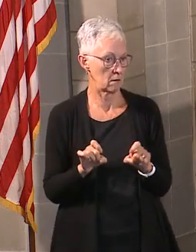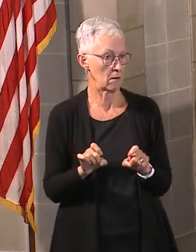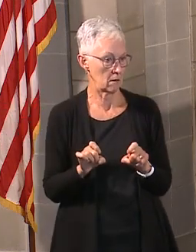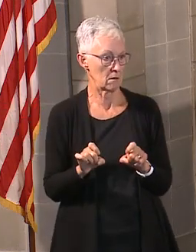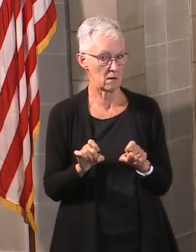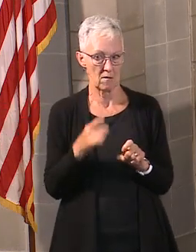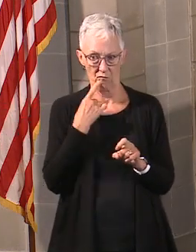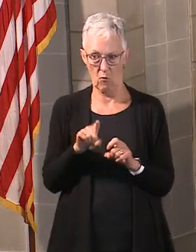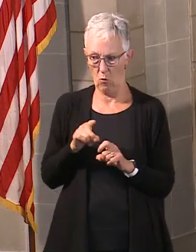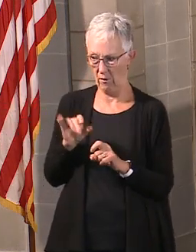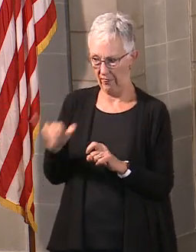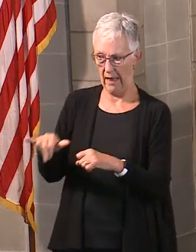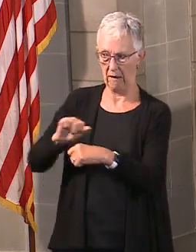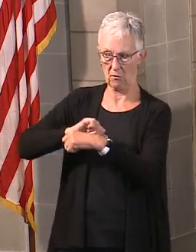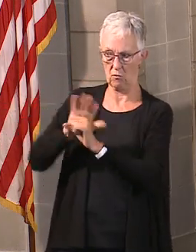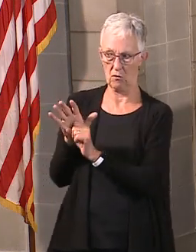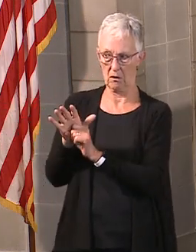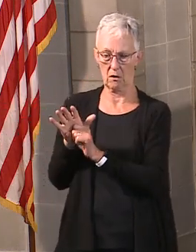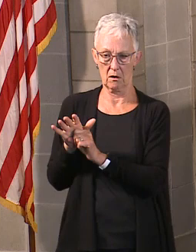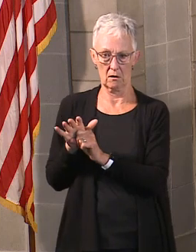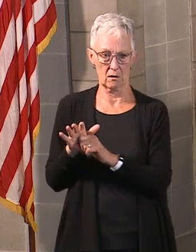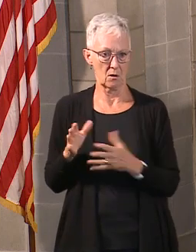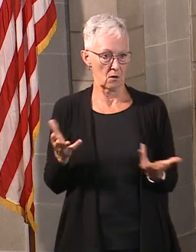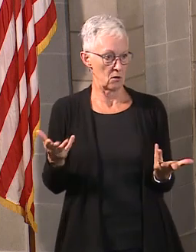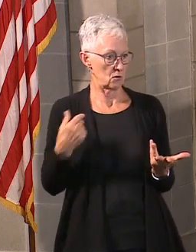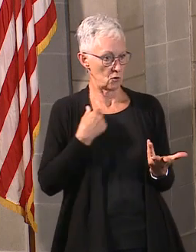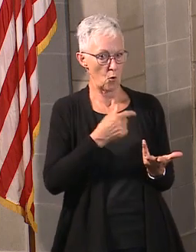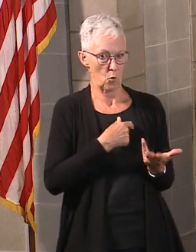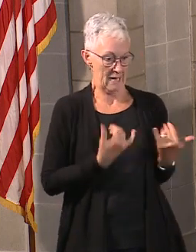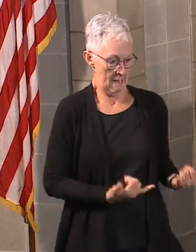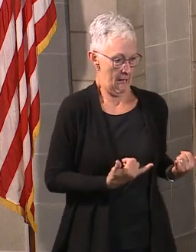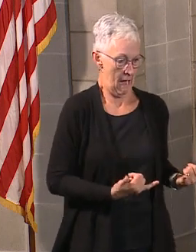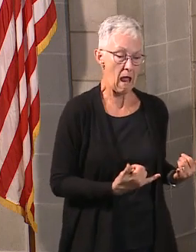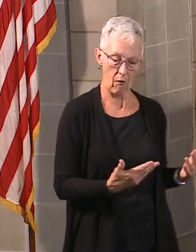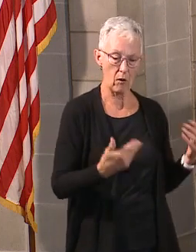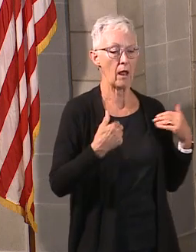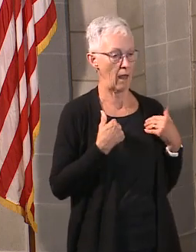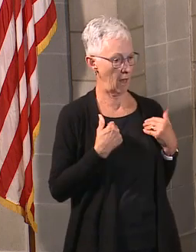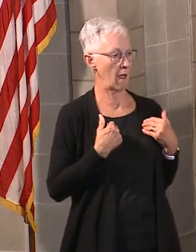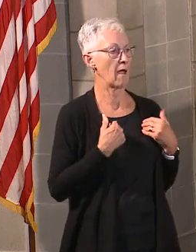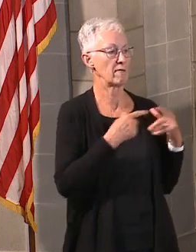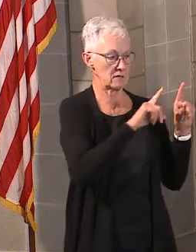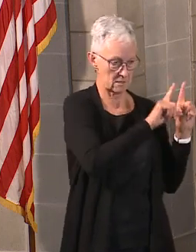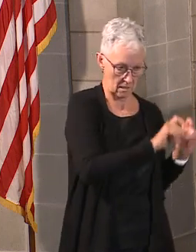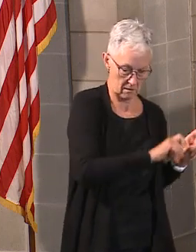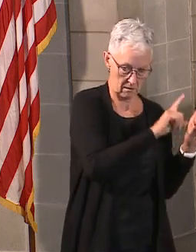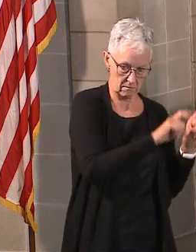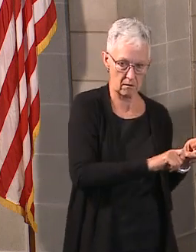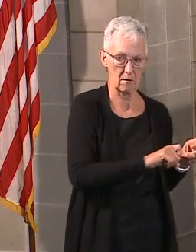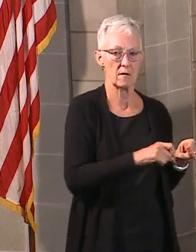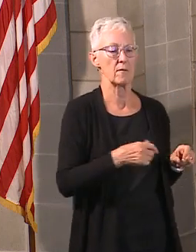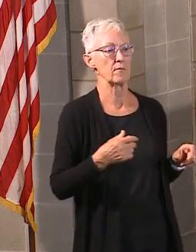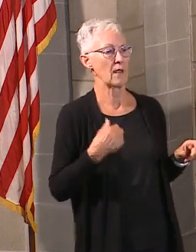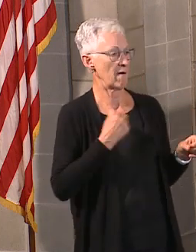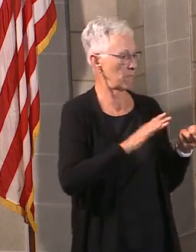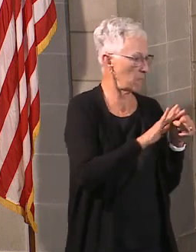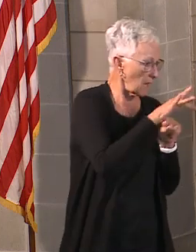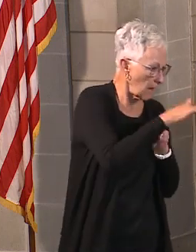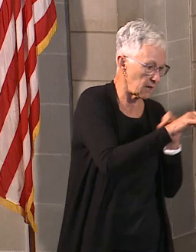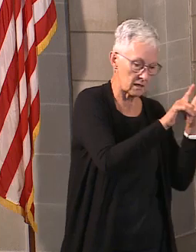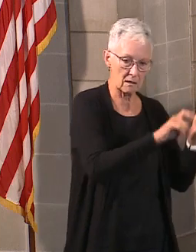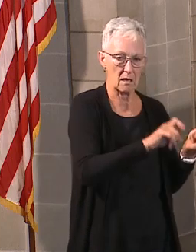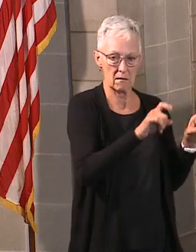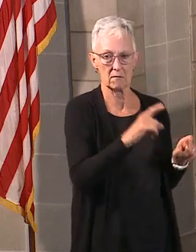to be able to understand when we might have community spread. We're in a very different situation now with regard to the resources we have with regard to testing.